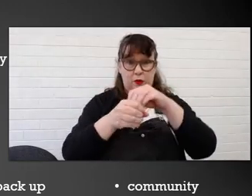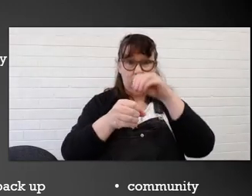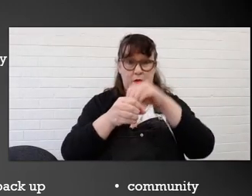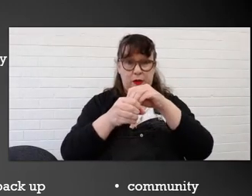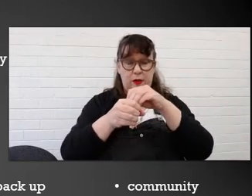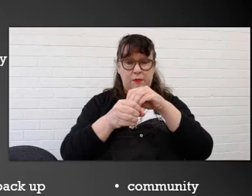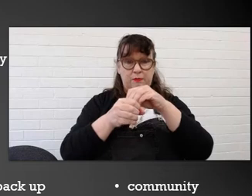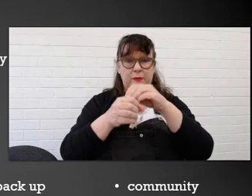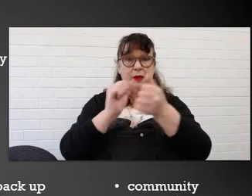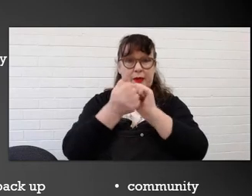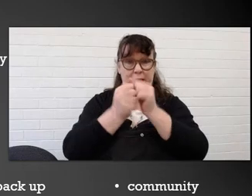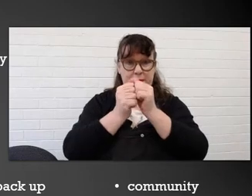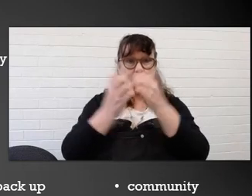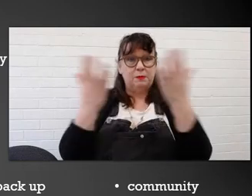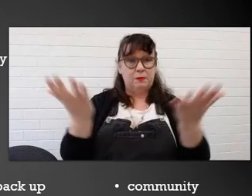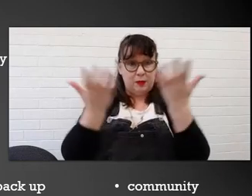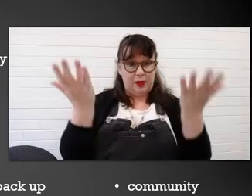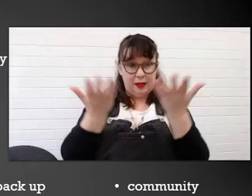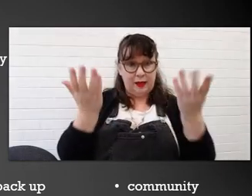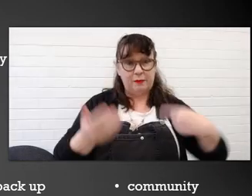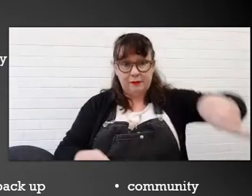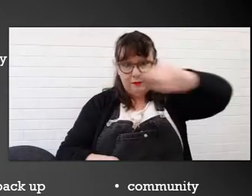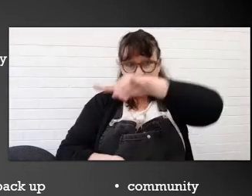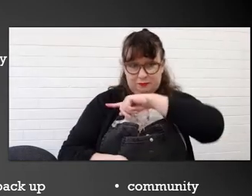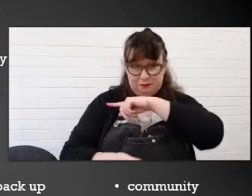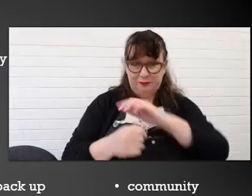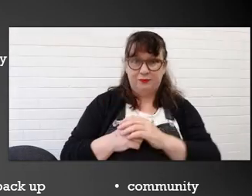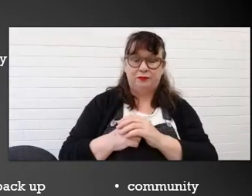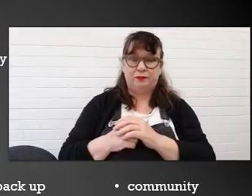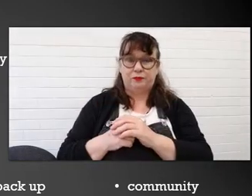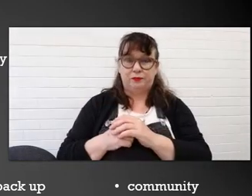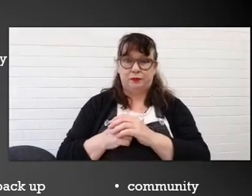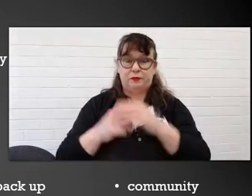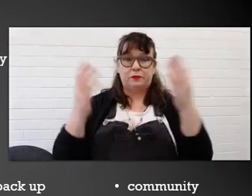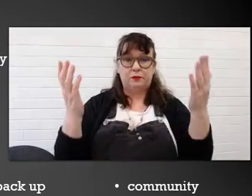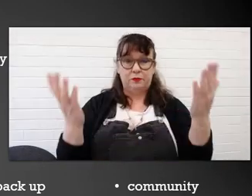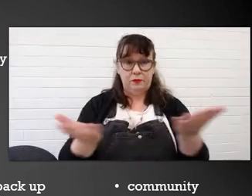Bingo, which includes games to play for us.